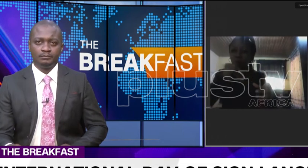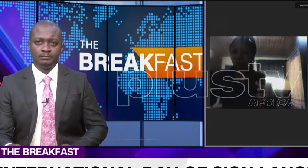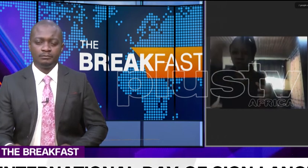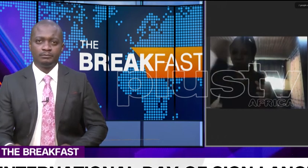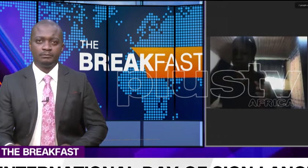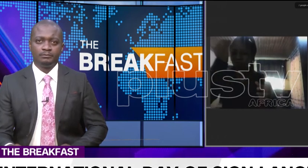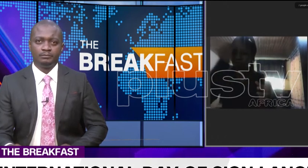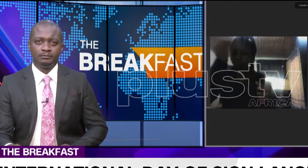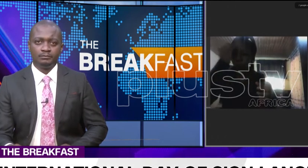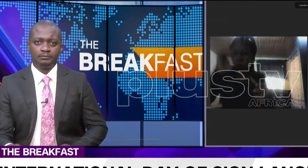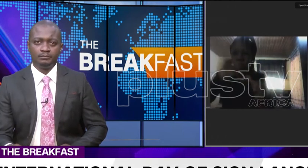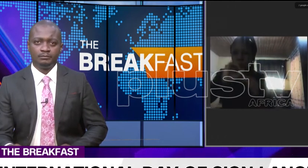to teach a deaf child.